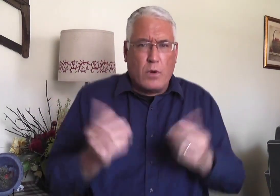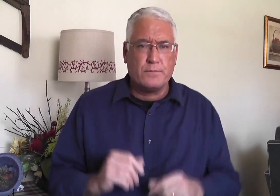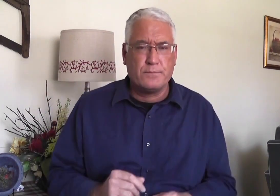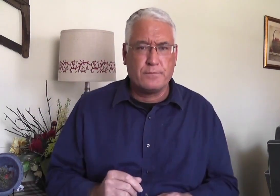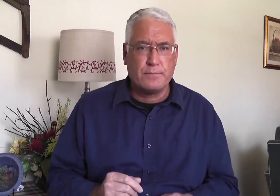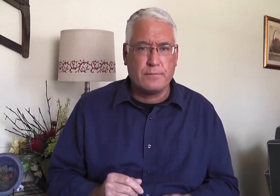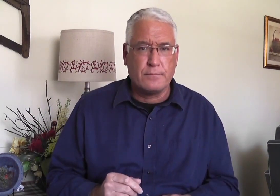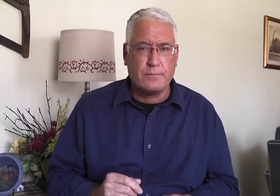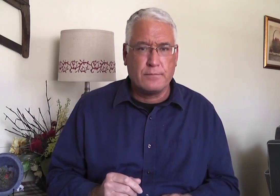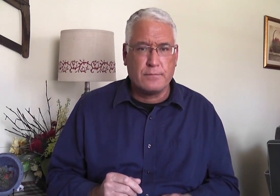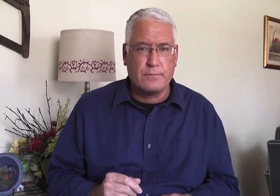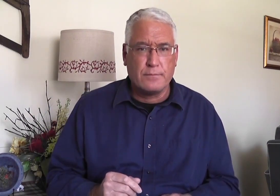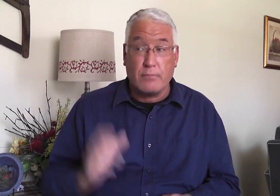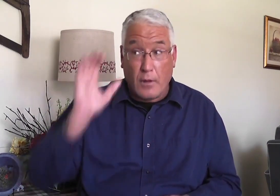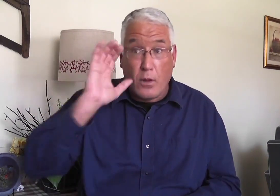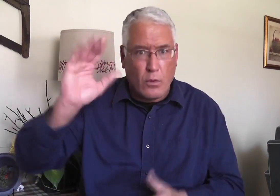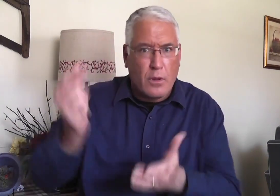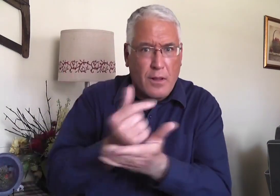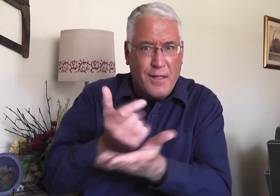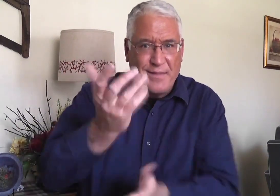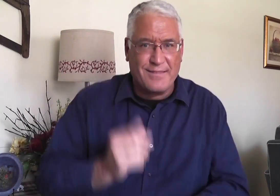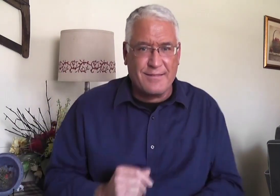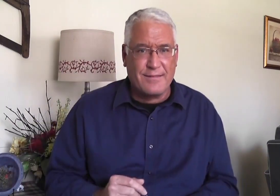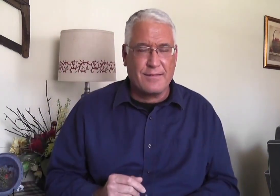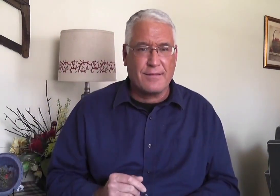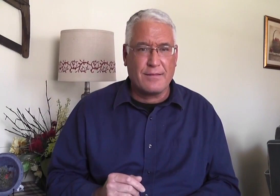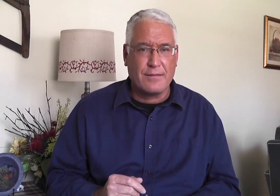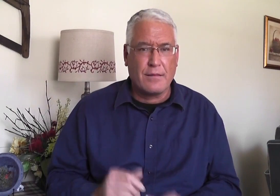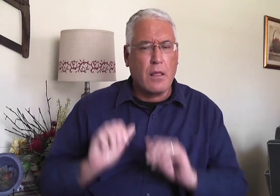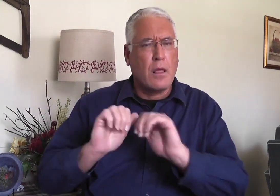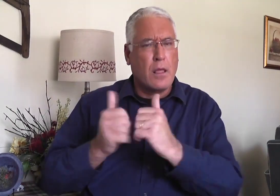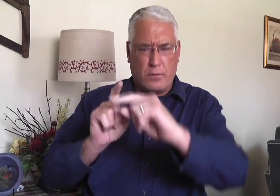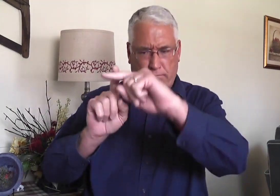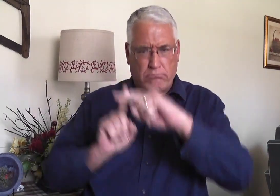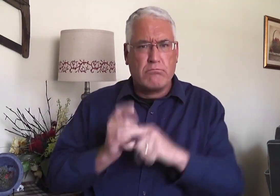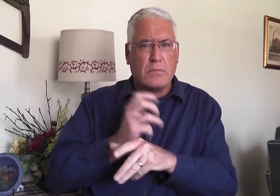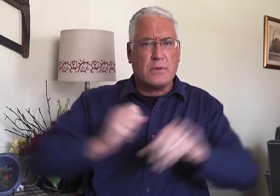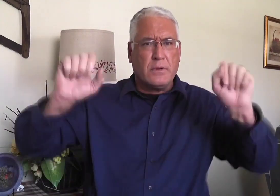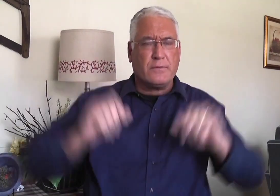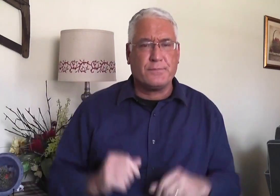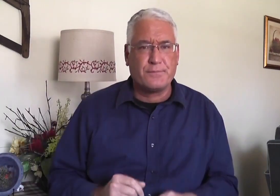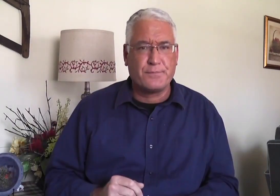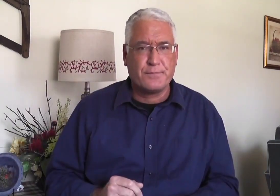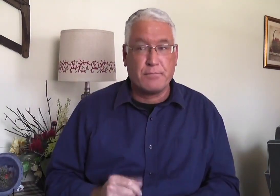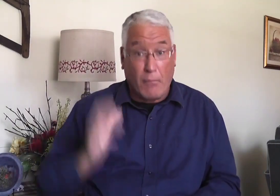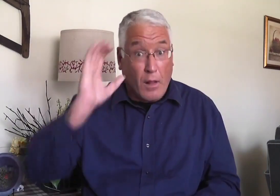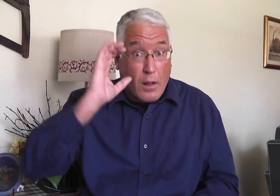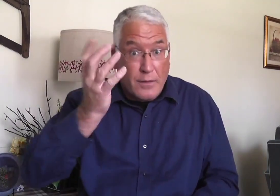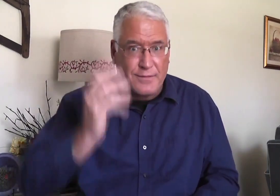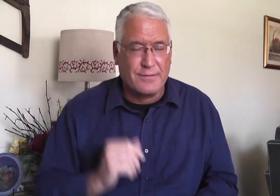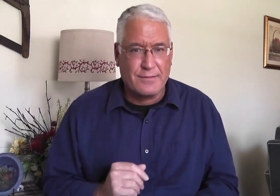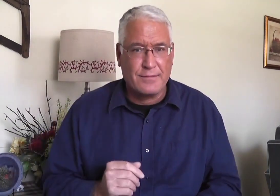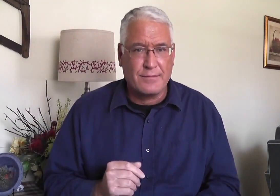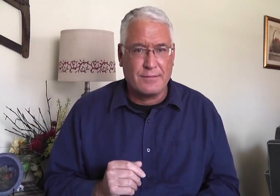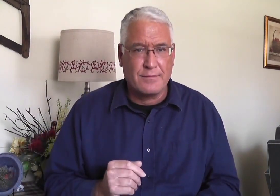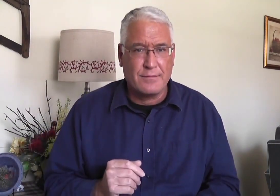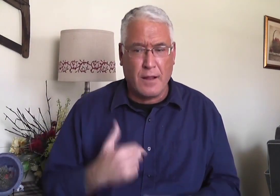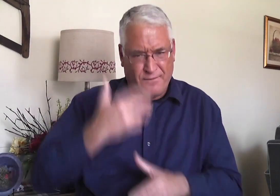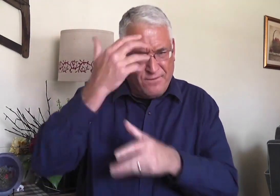Trusting comes from where? Hearing the gospel. How does salvation happen? Hearing the gospel.